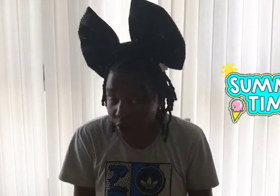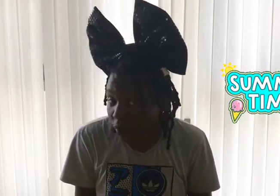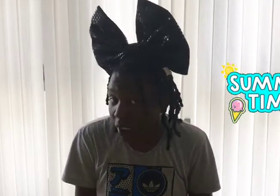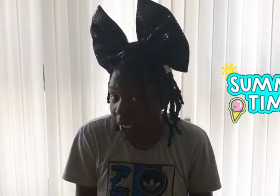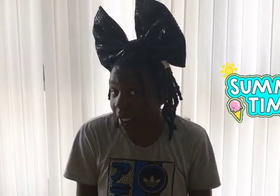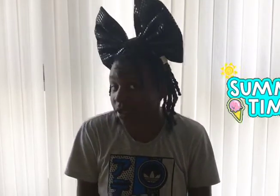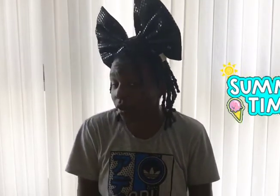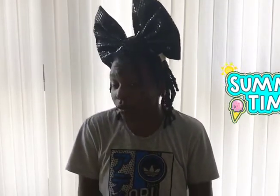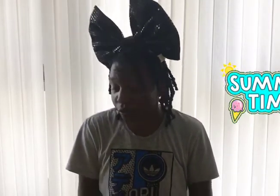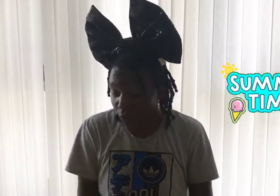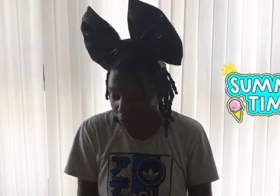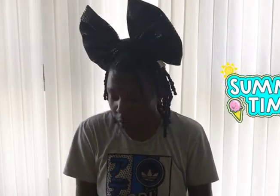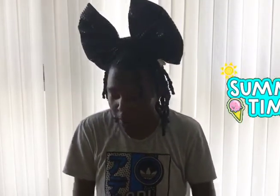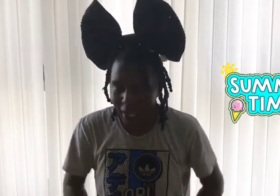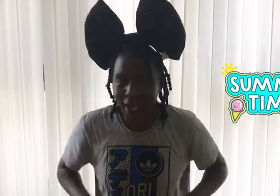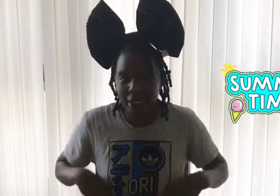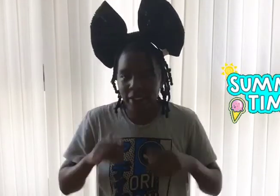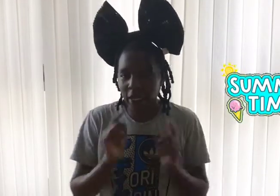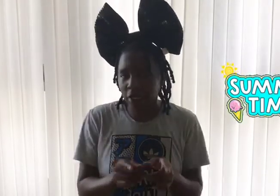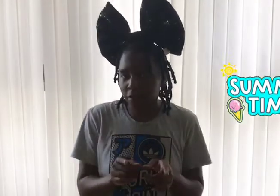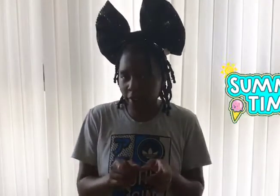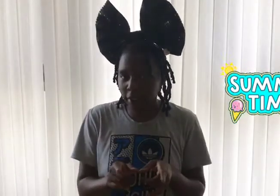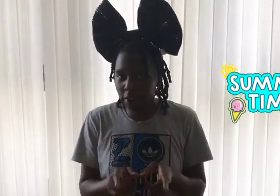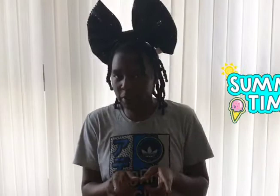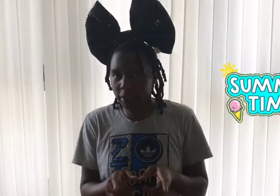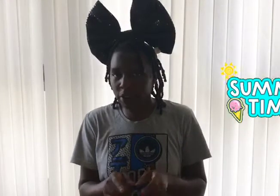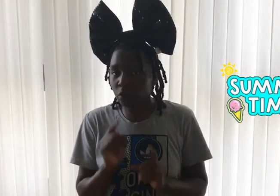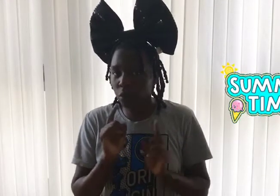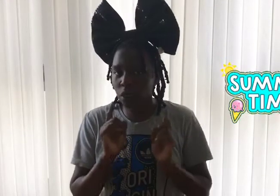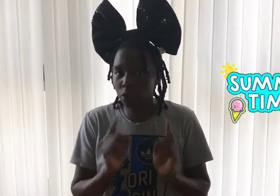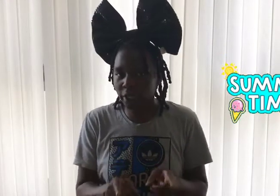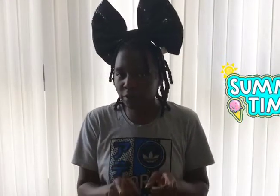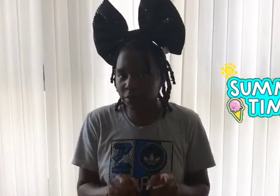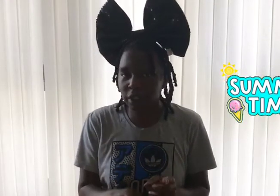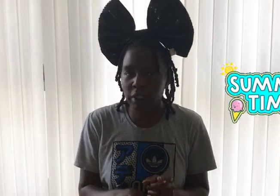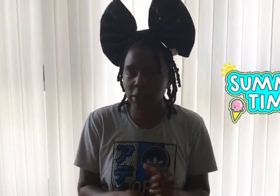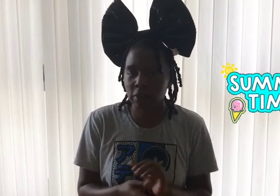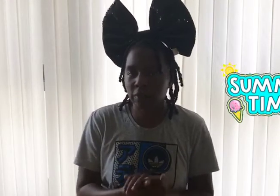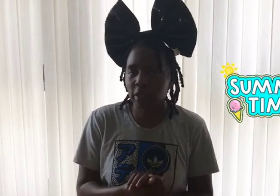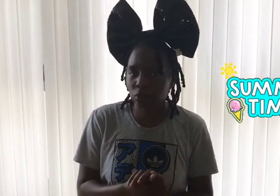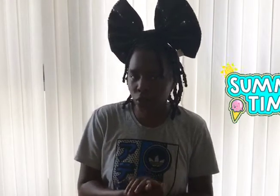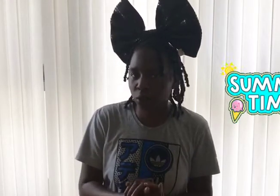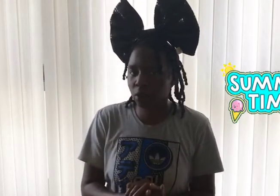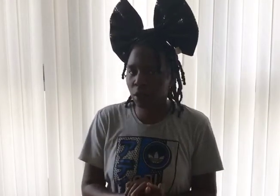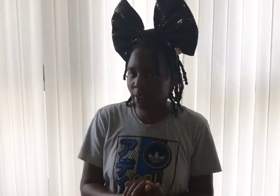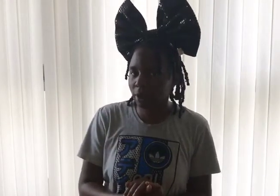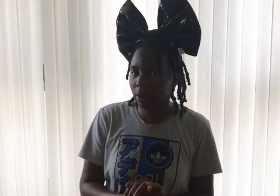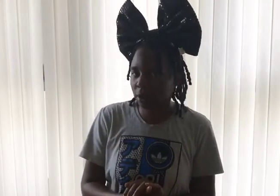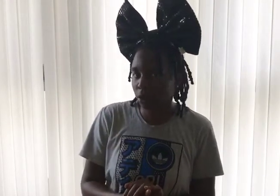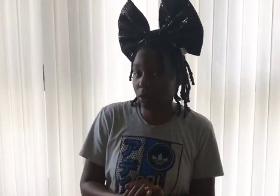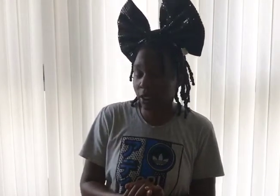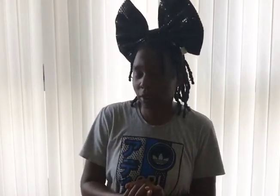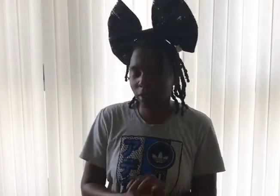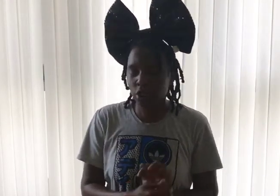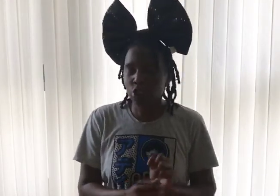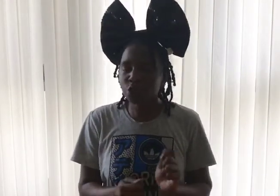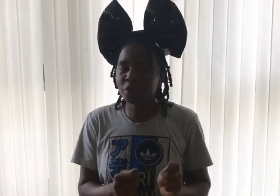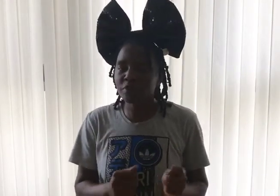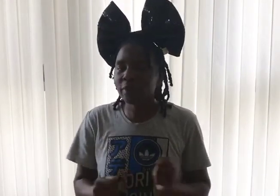three and four and any of their siblings. So look out for details of that also coming out in the newsletter. Should be very